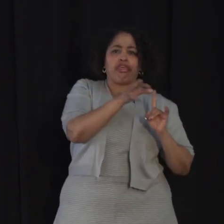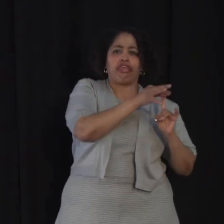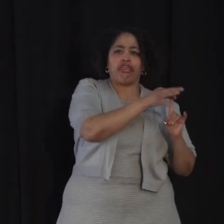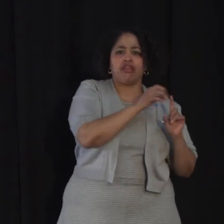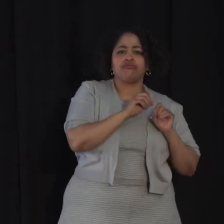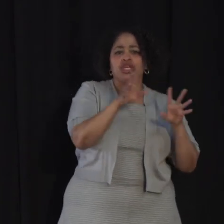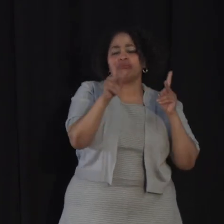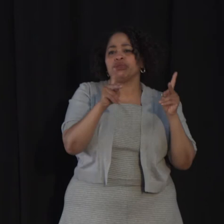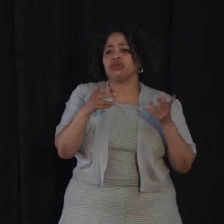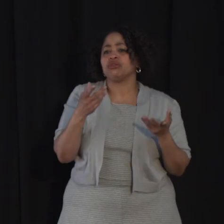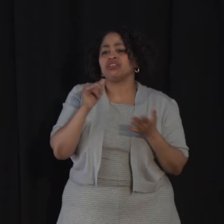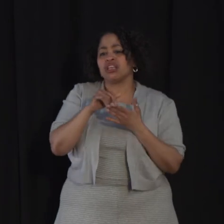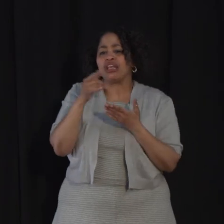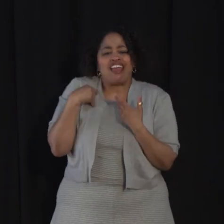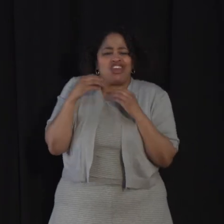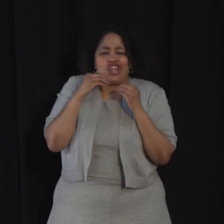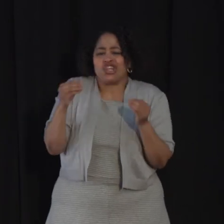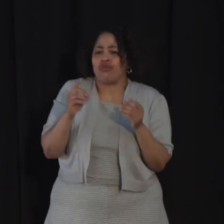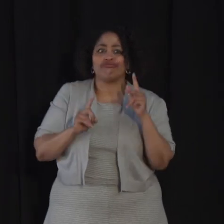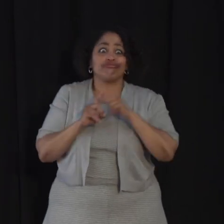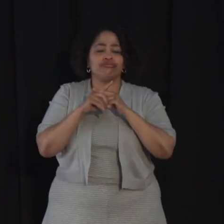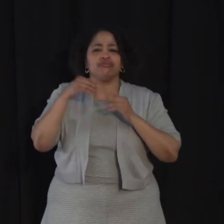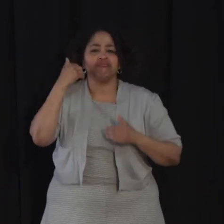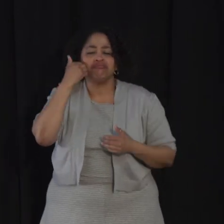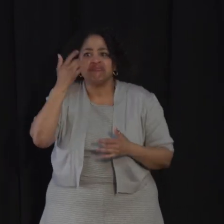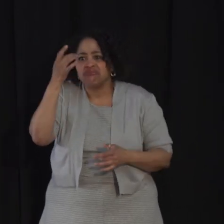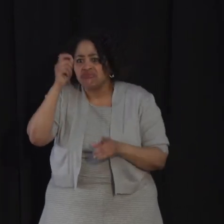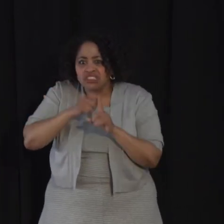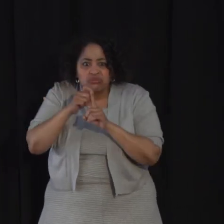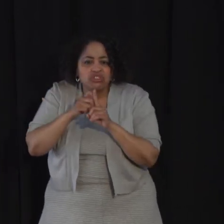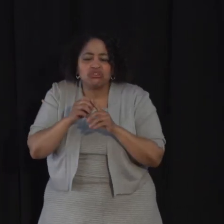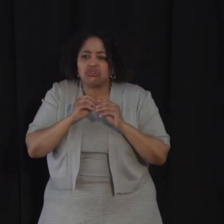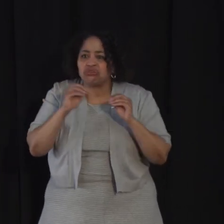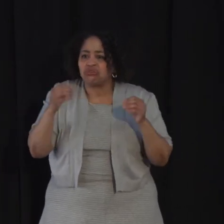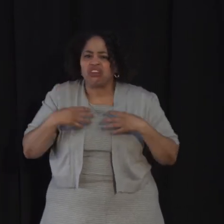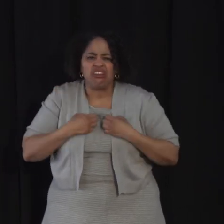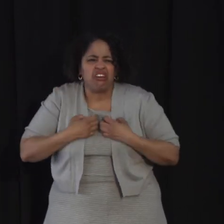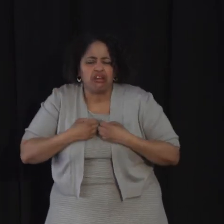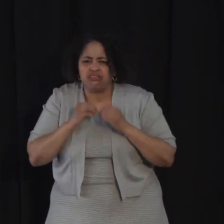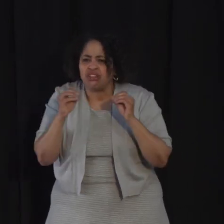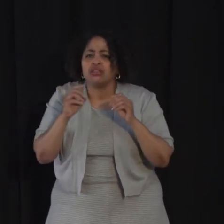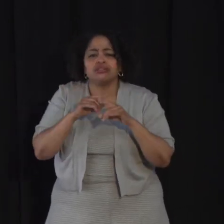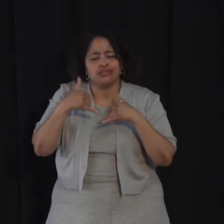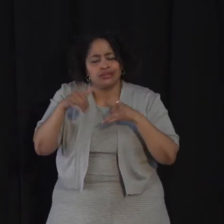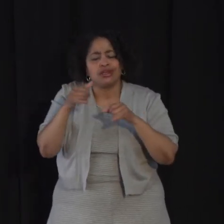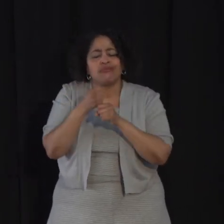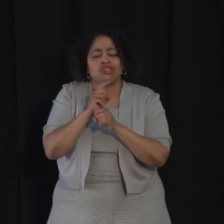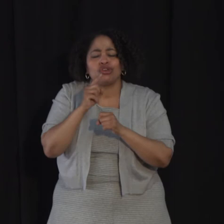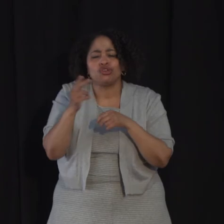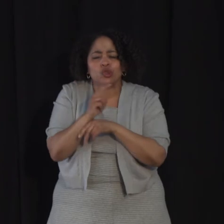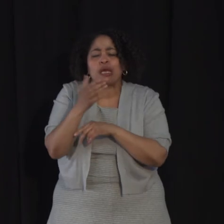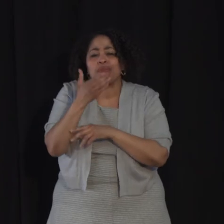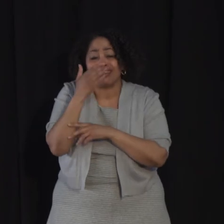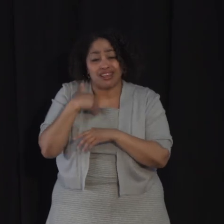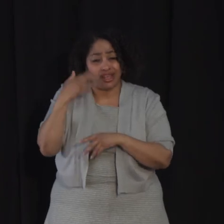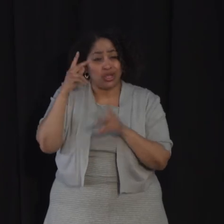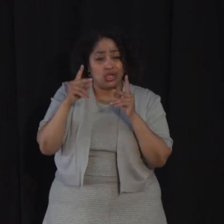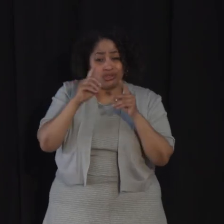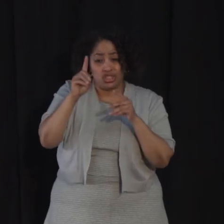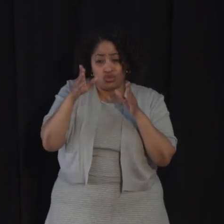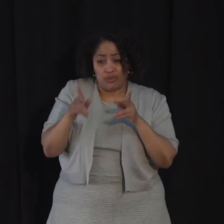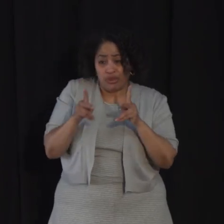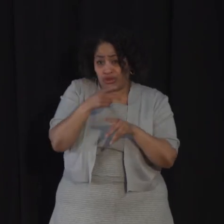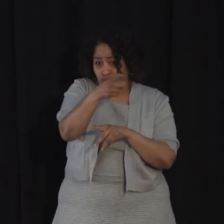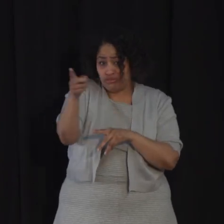important to make sure you're staying home or, again, when you're outside, making sure that you are using a mask. And I know, Detroiters, you're listening.